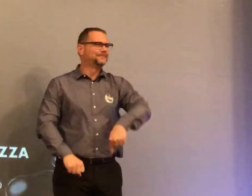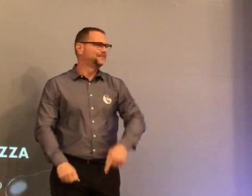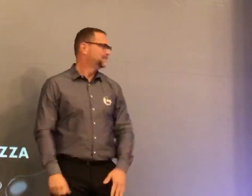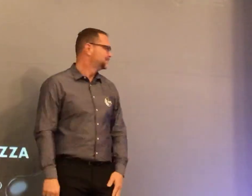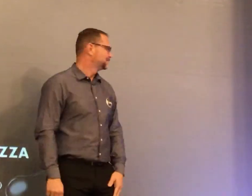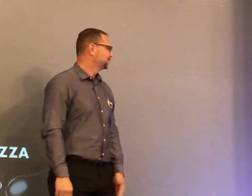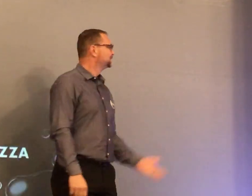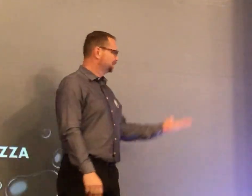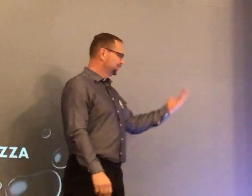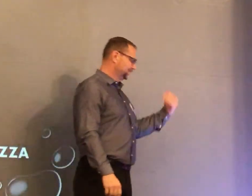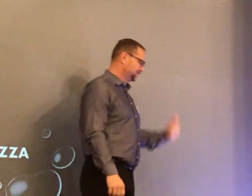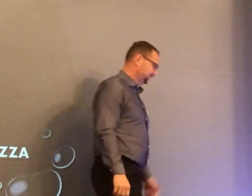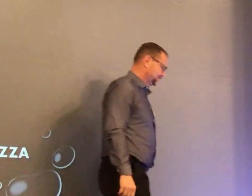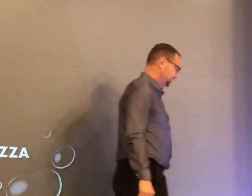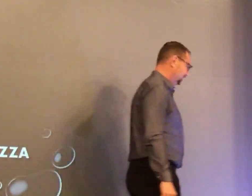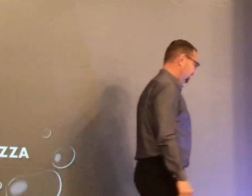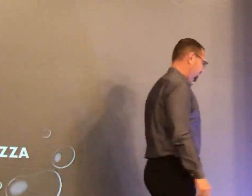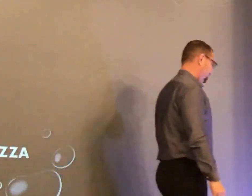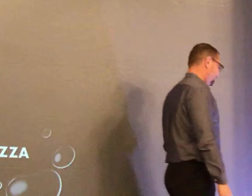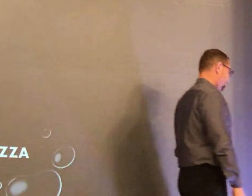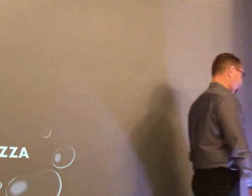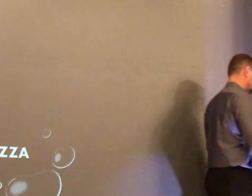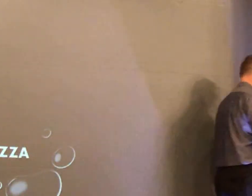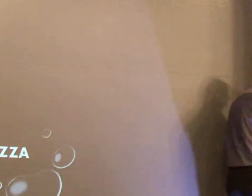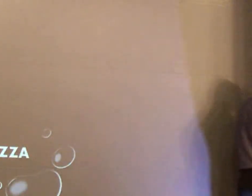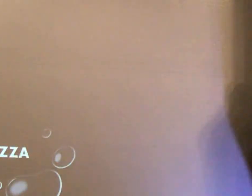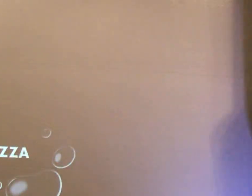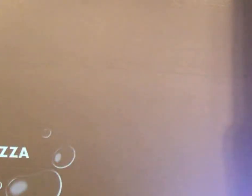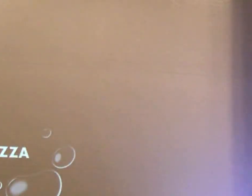Student Life Council President, we have Nicholas Larizza.